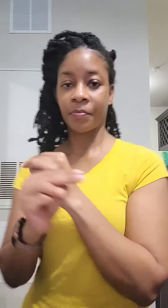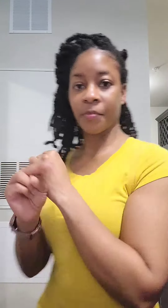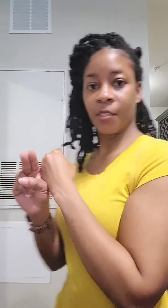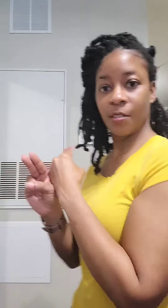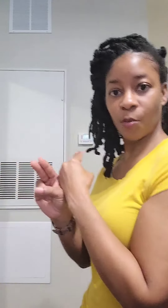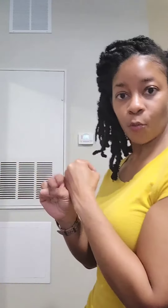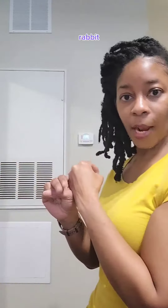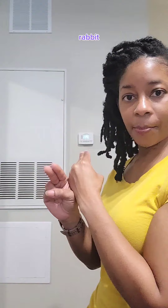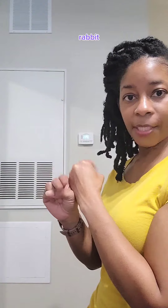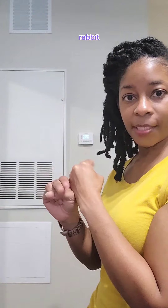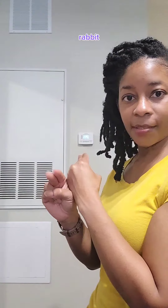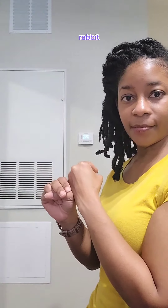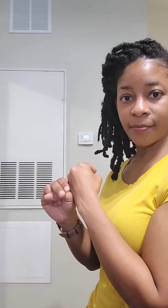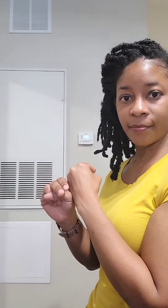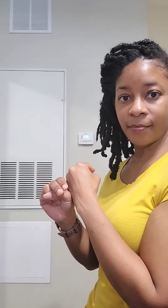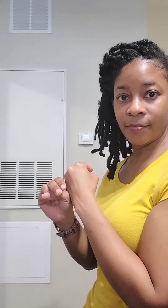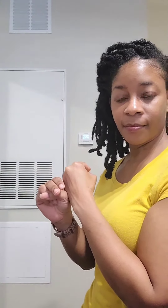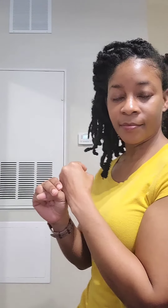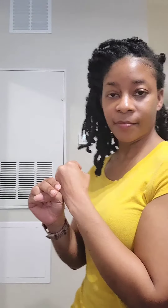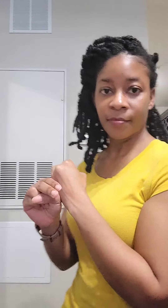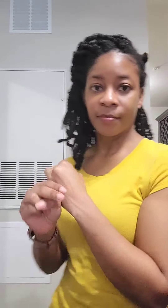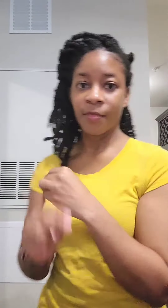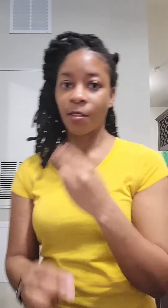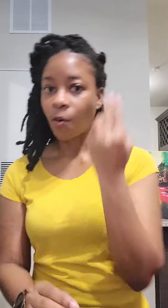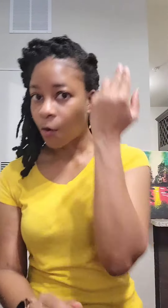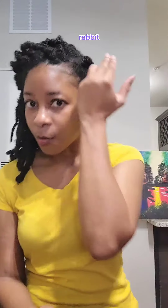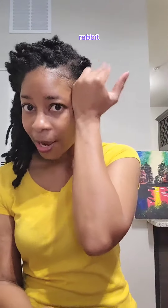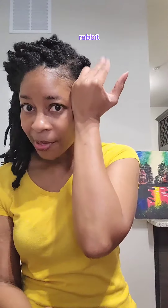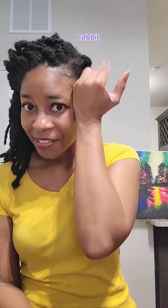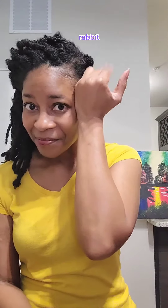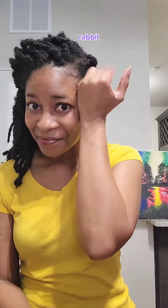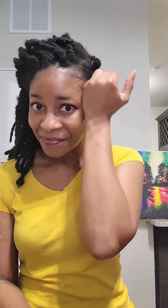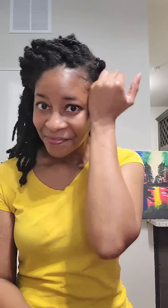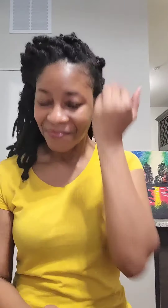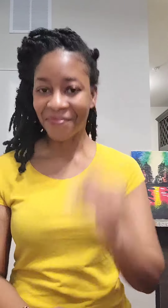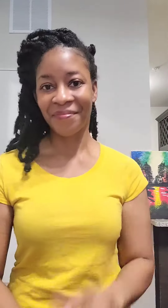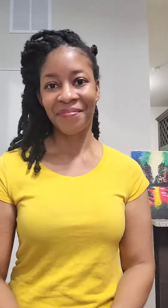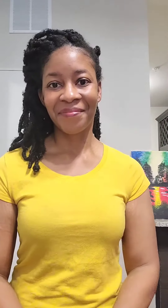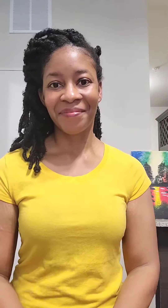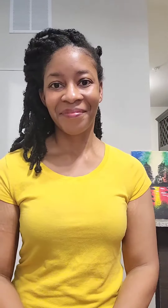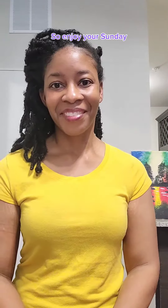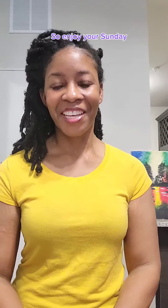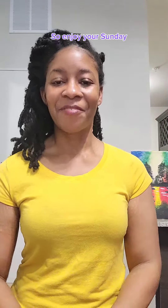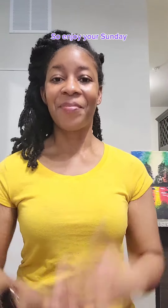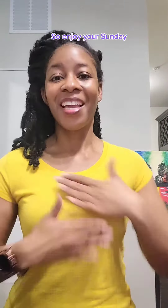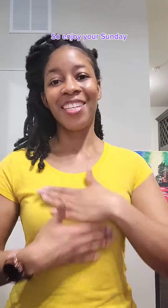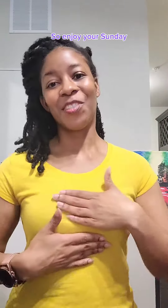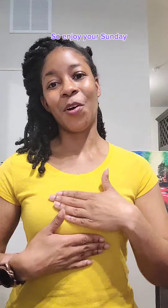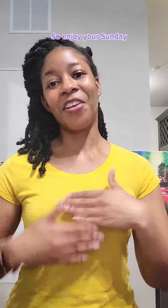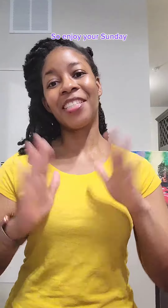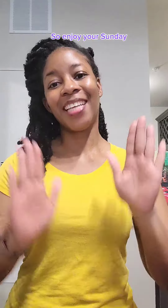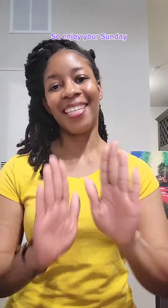Rabbit. Or rabbit. So, enjoy your Sunday.